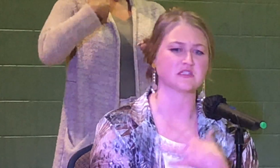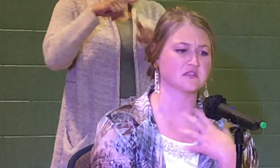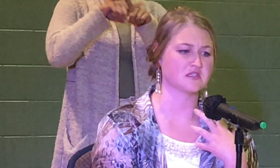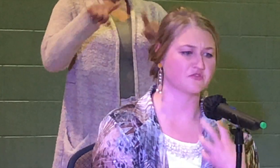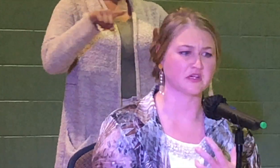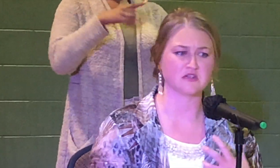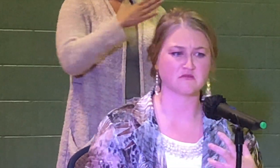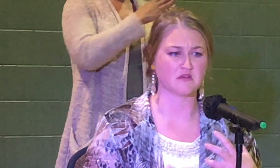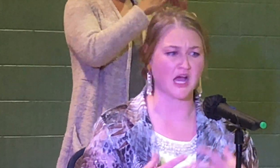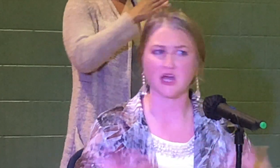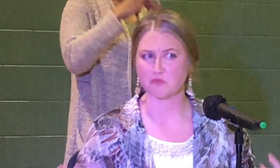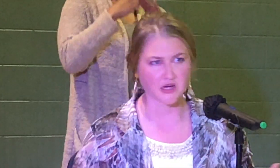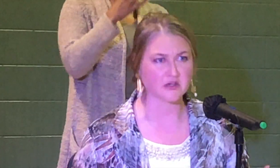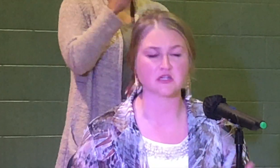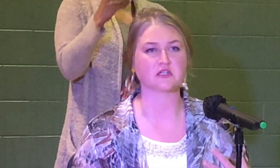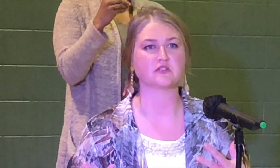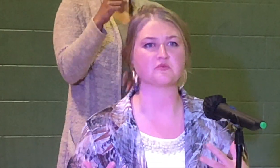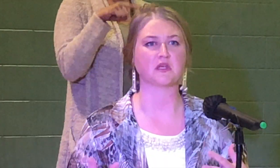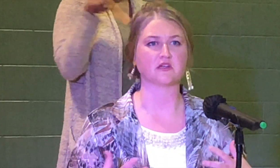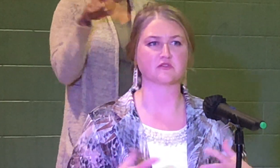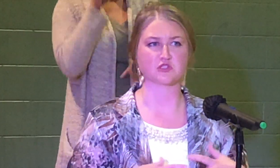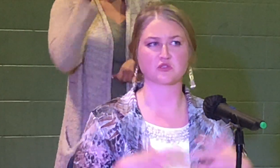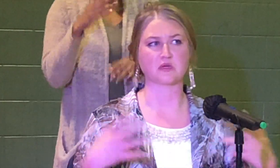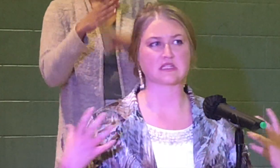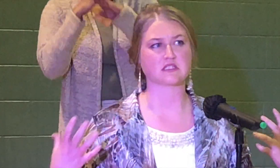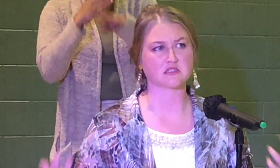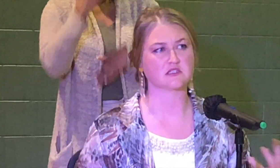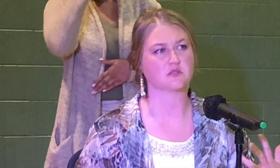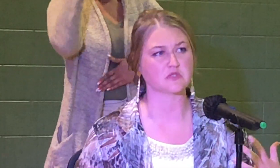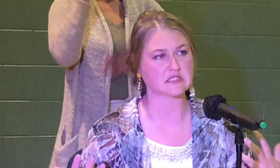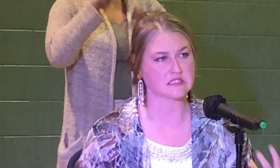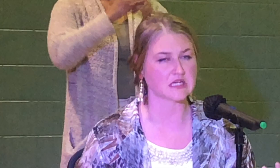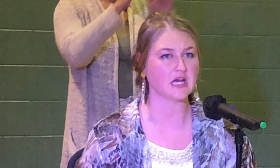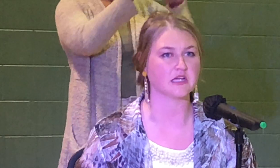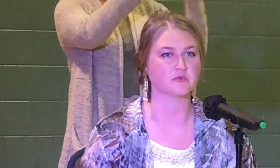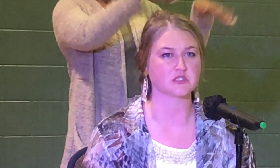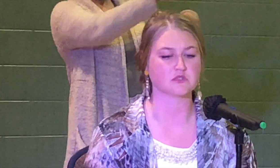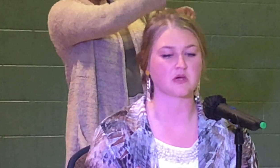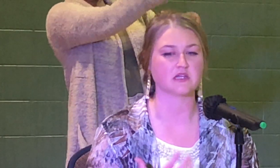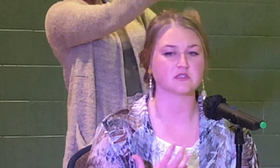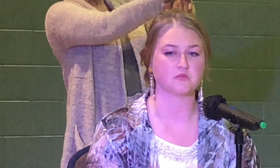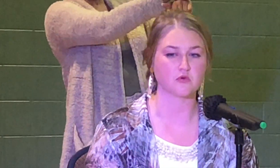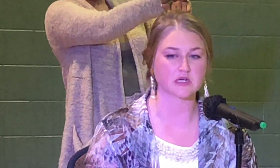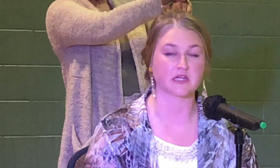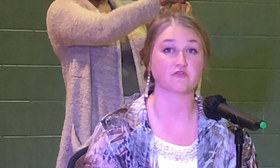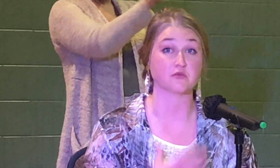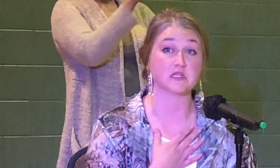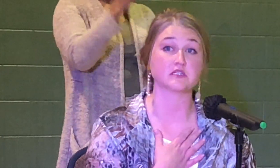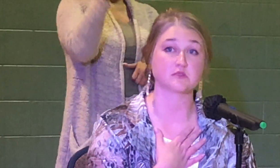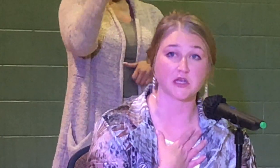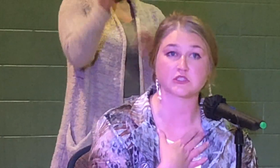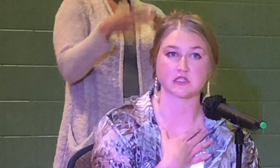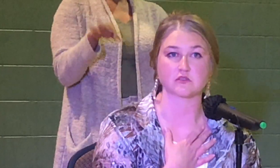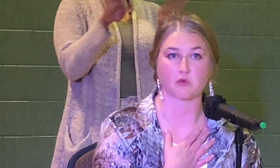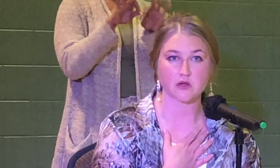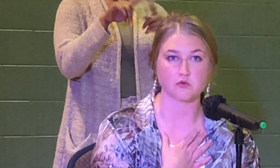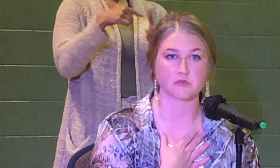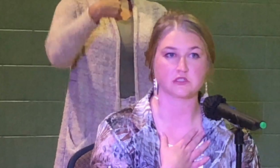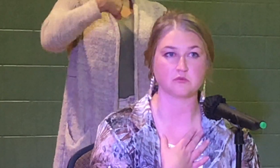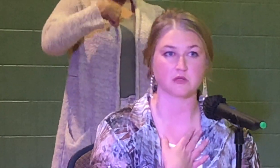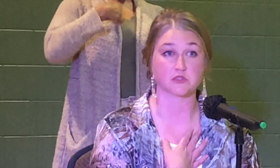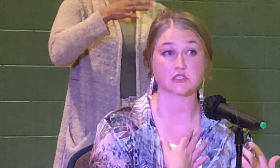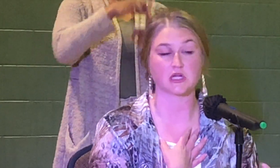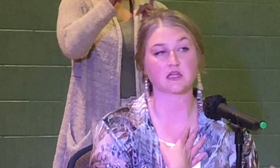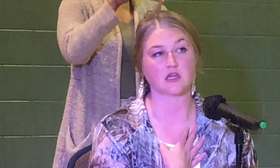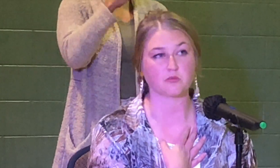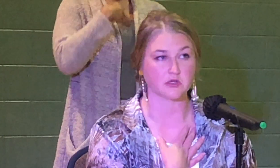barriers and different not barriers because of just the way that the system was designed. Which is why it's important for me, especially as a white